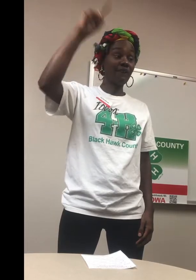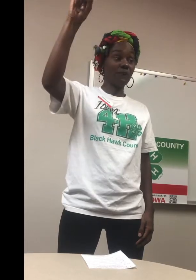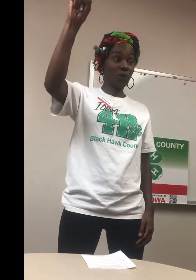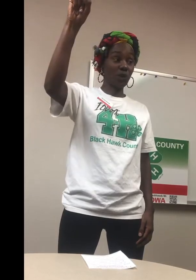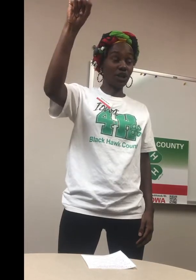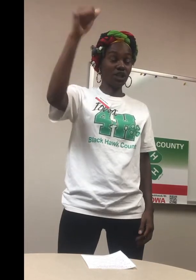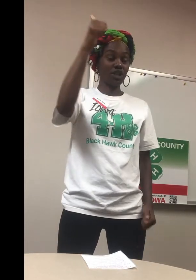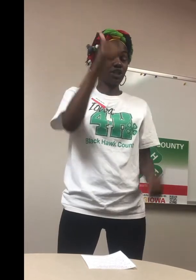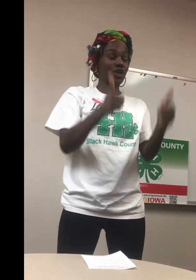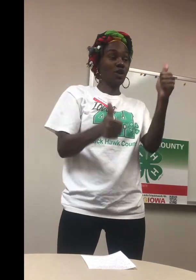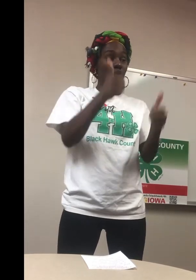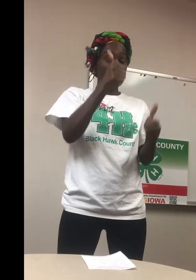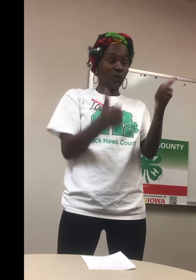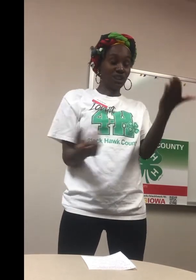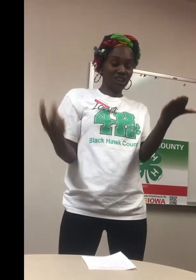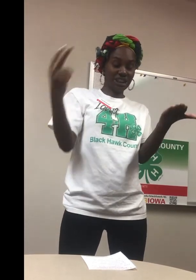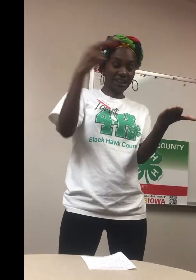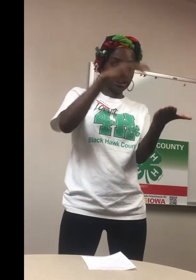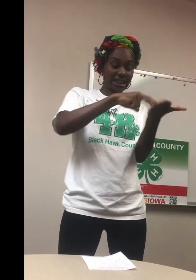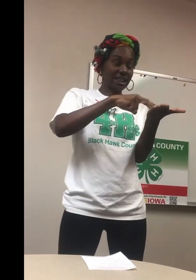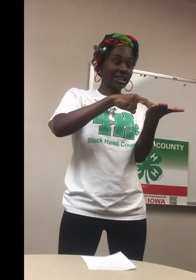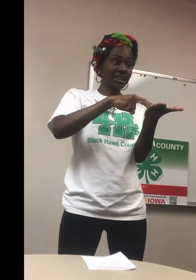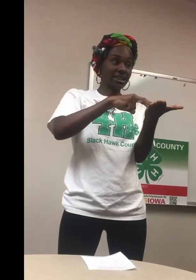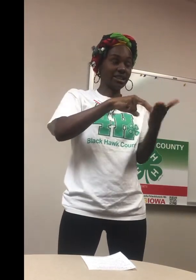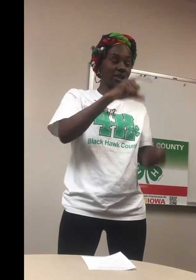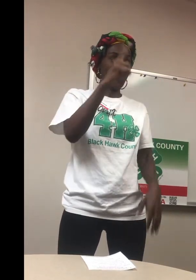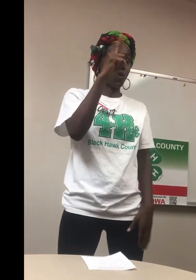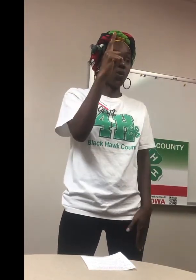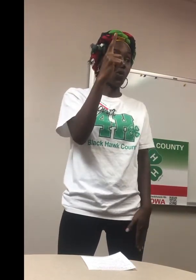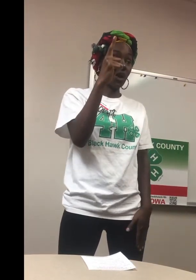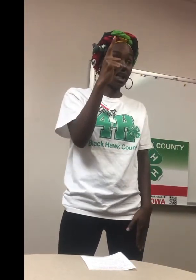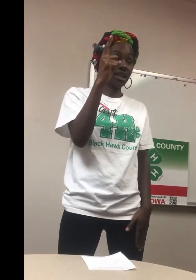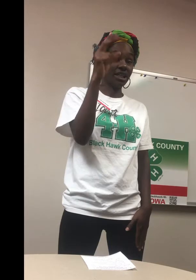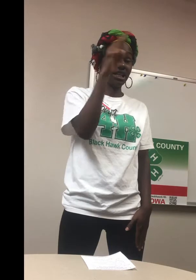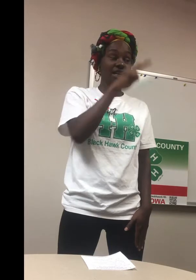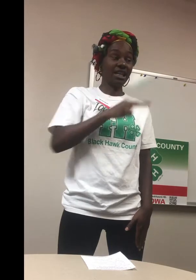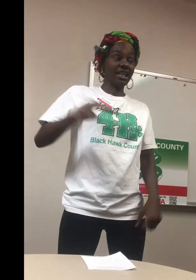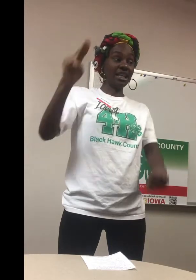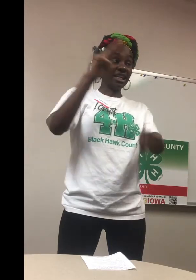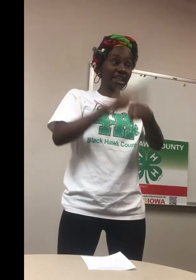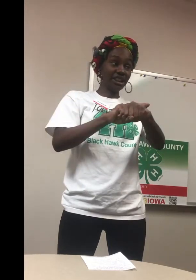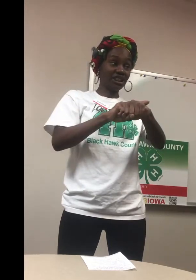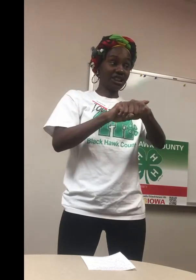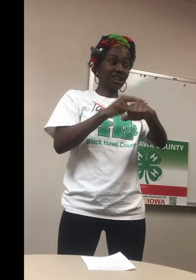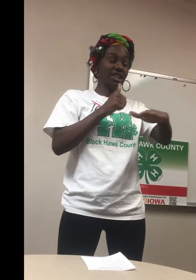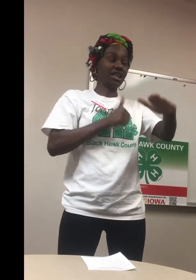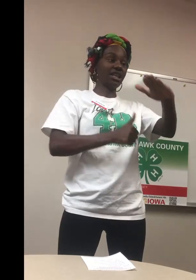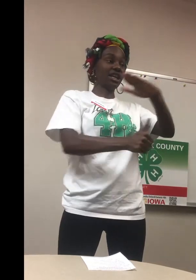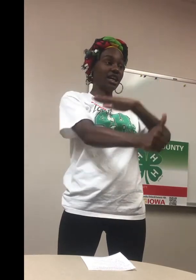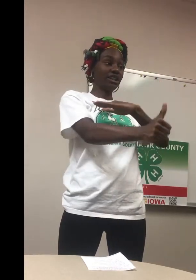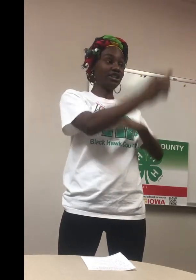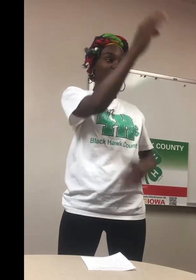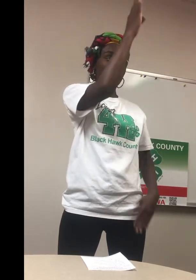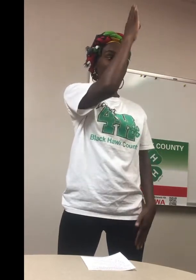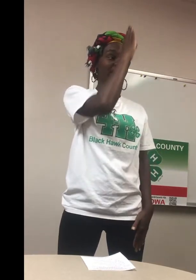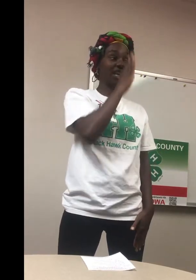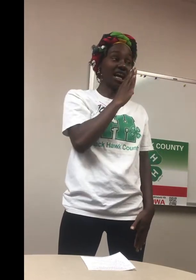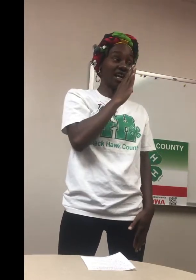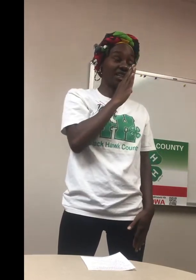for which it stands, one nation, under God,